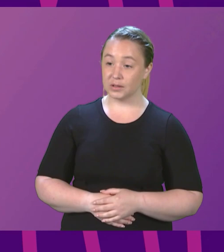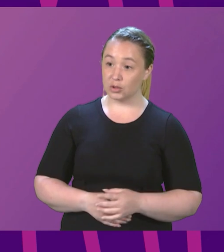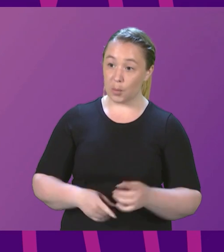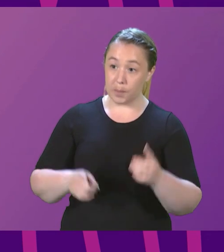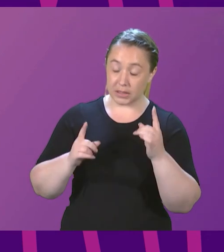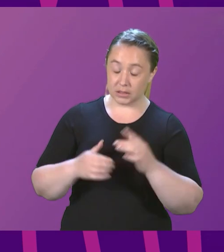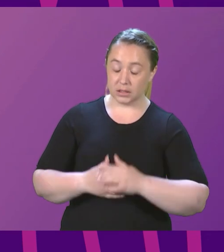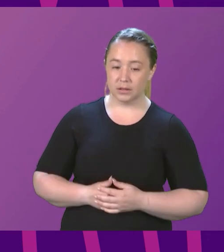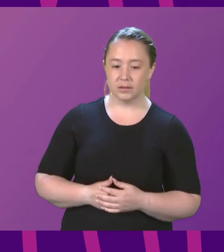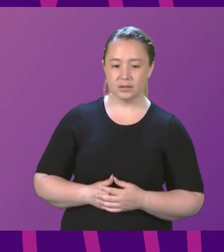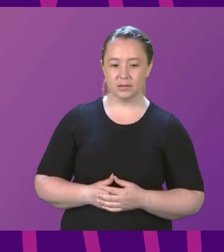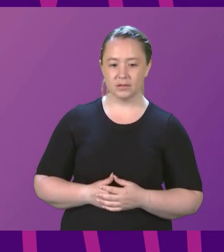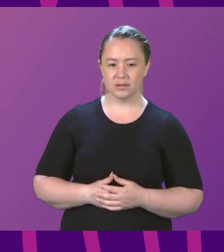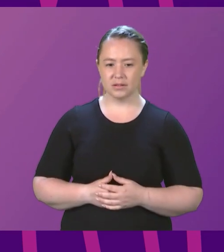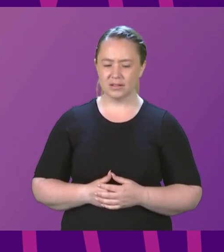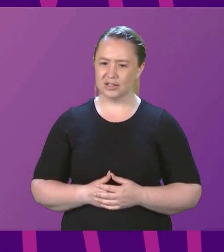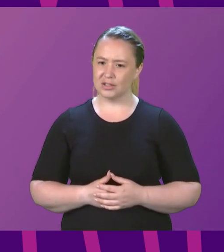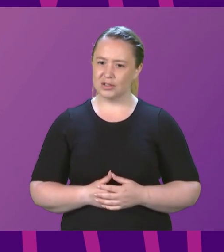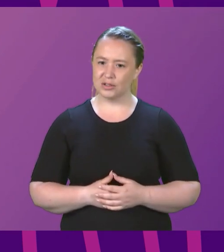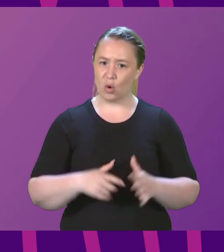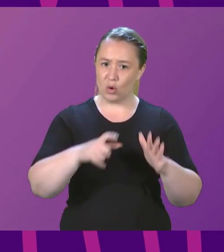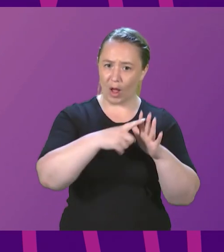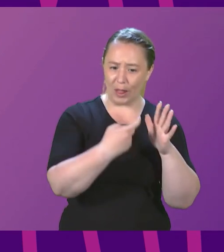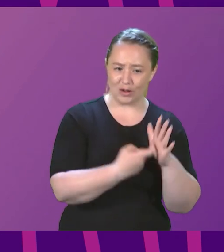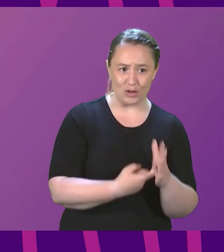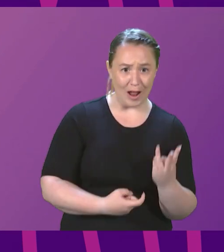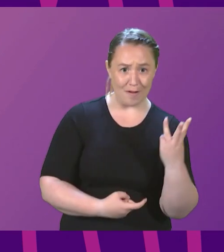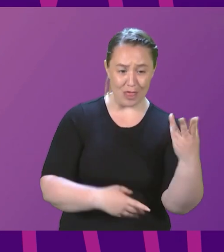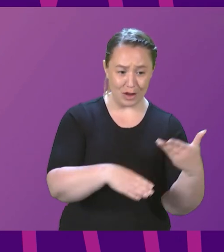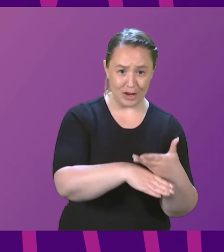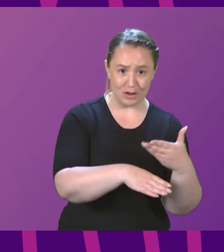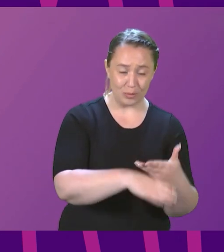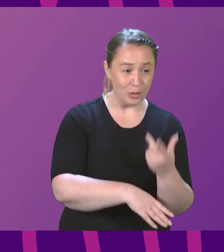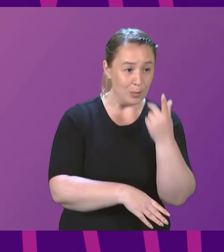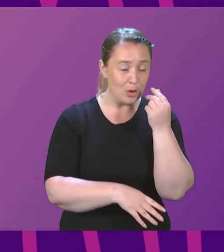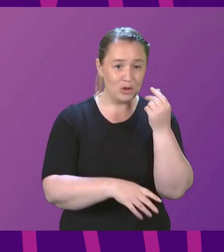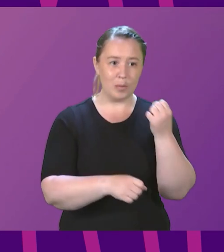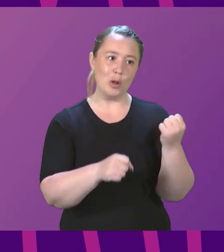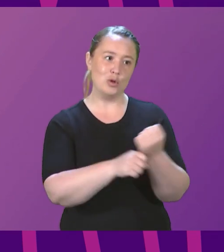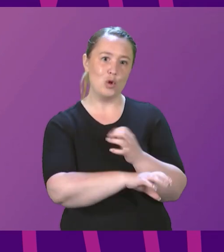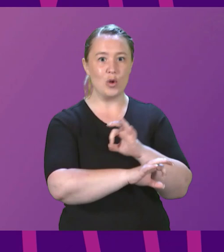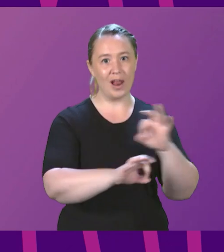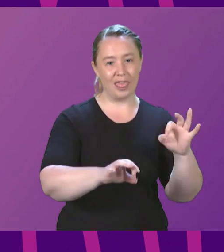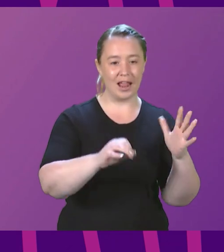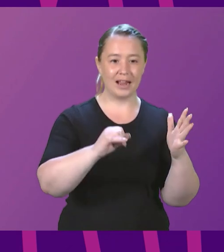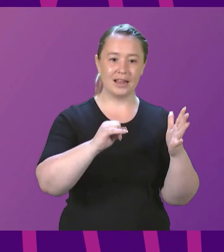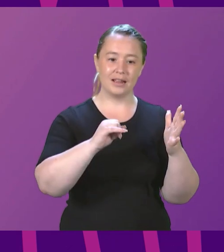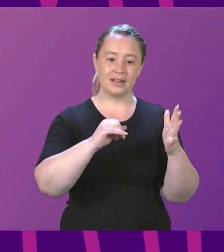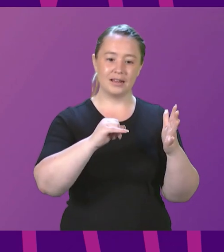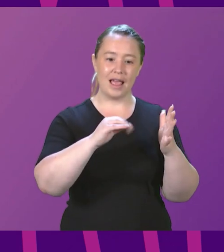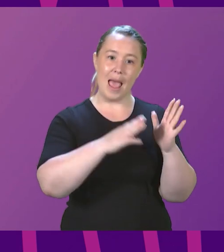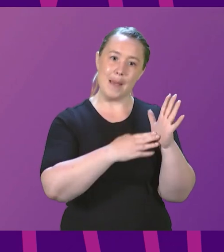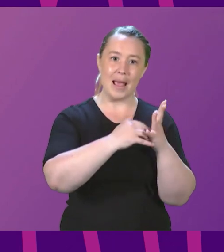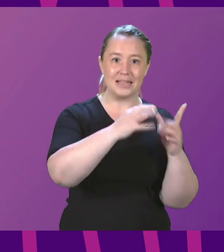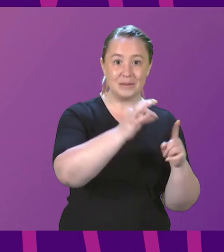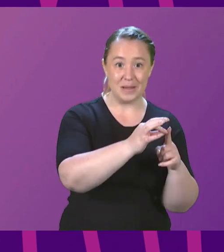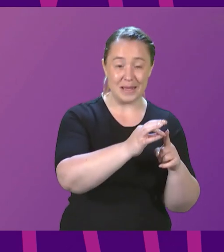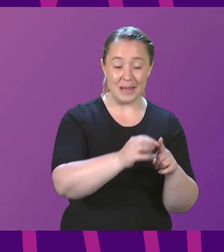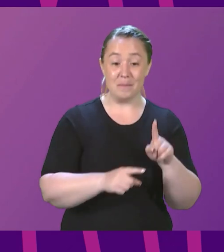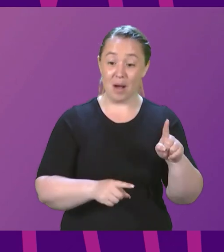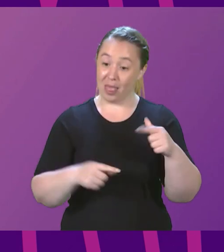I think at the last count, Douglas Ross had three jobs. He may be a do-nothing MSP, but this is certainly a do-much